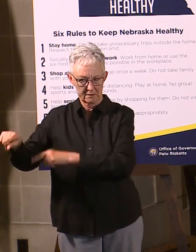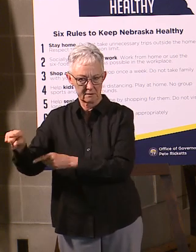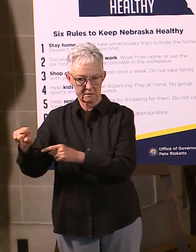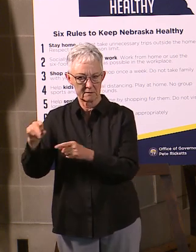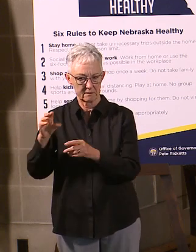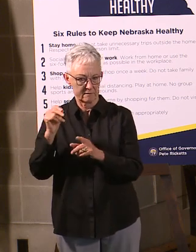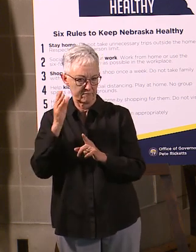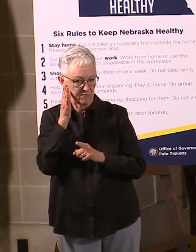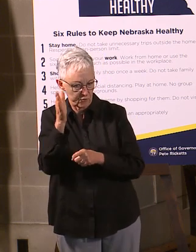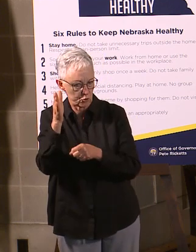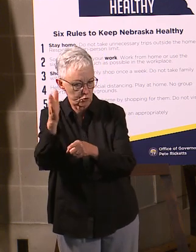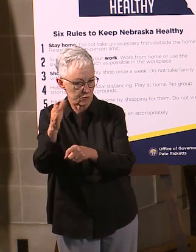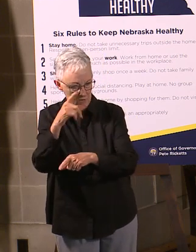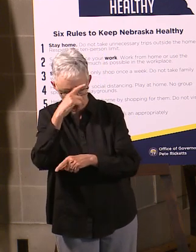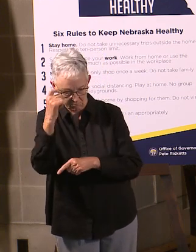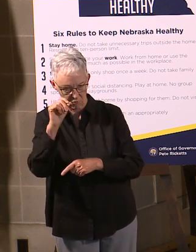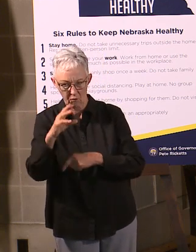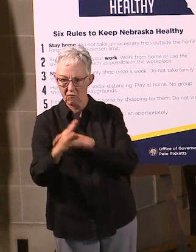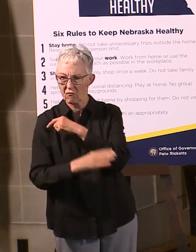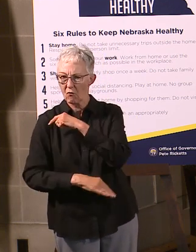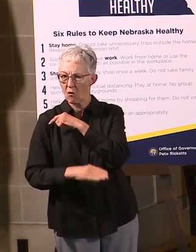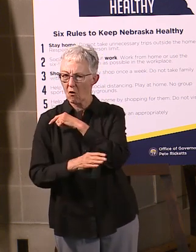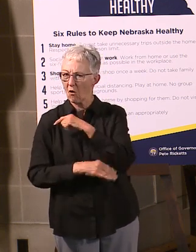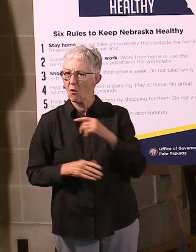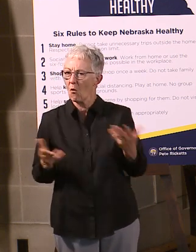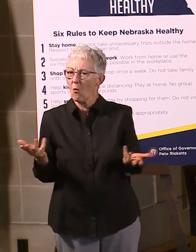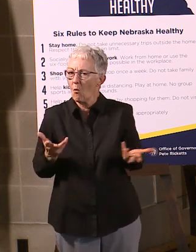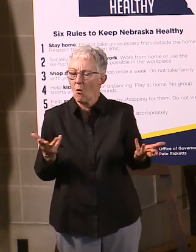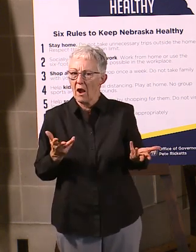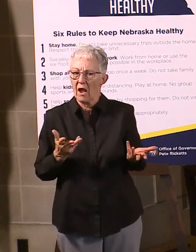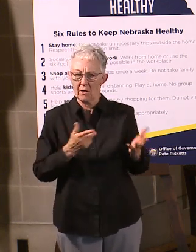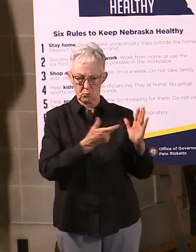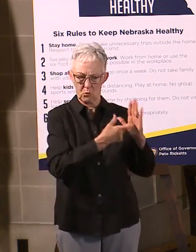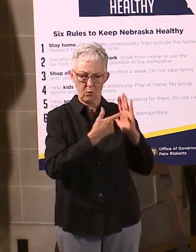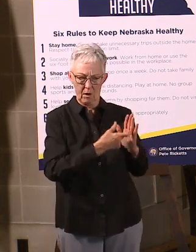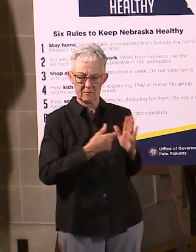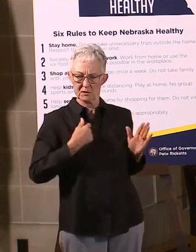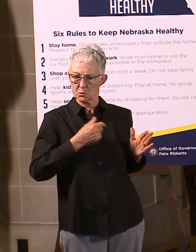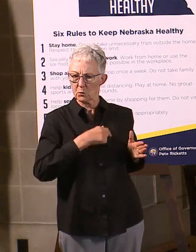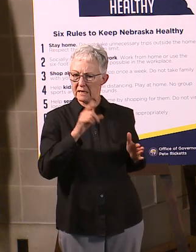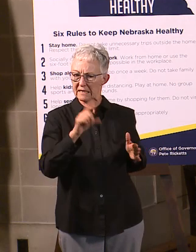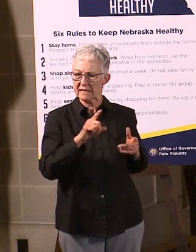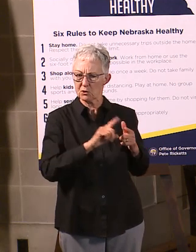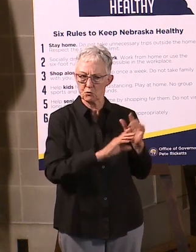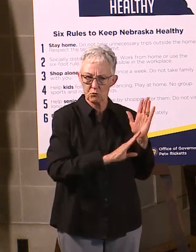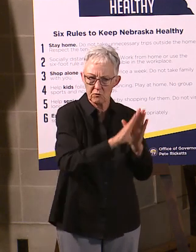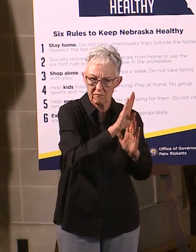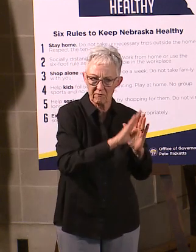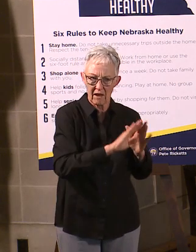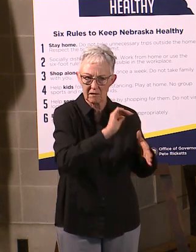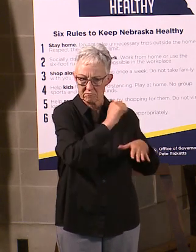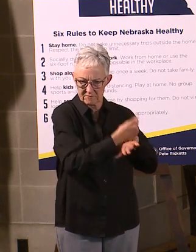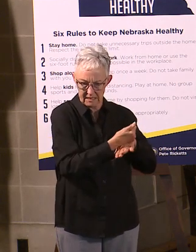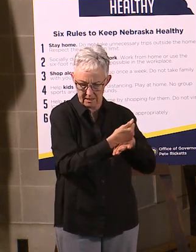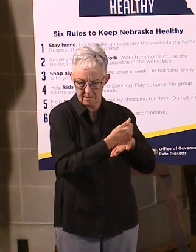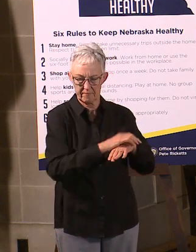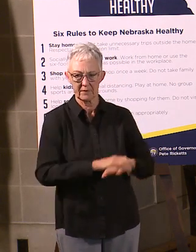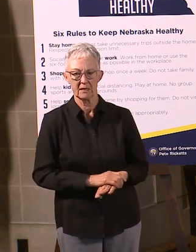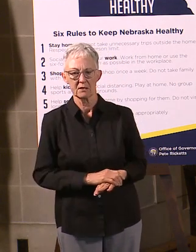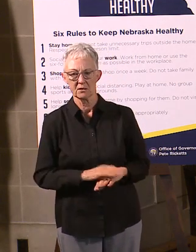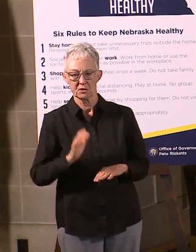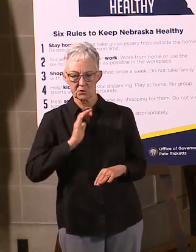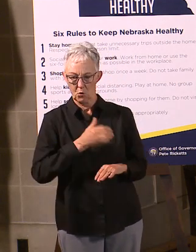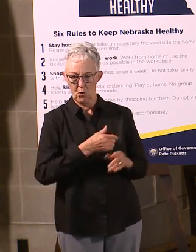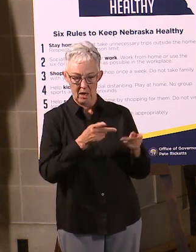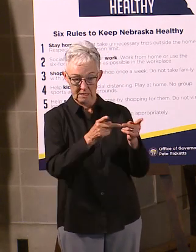and our students and our families to think about what those protocols could be. And so underneath that site, it actually starts to describe several different things,